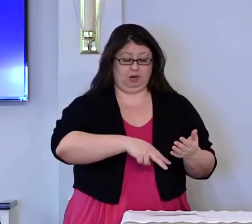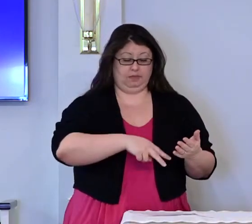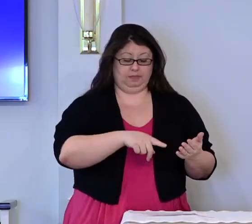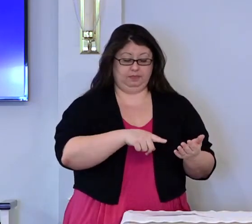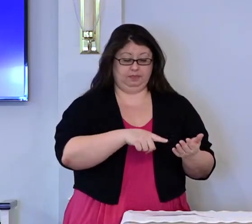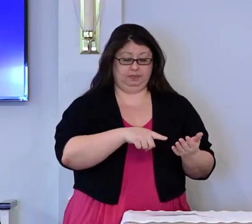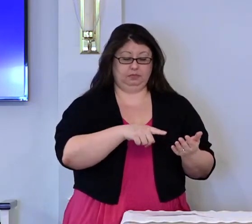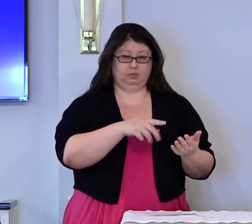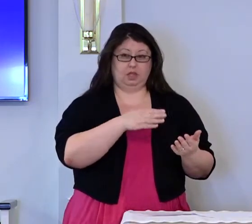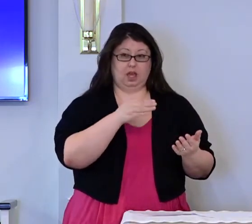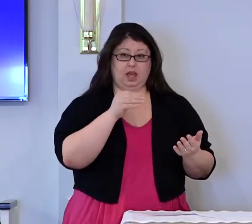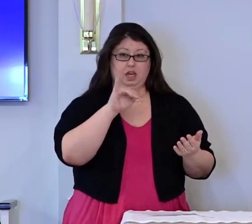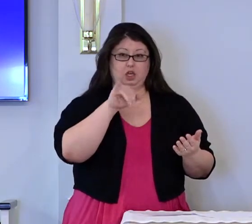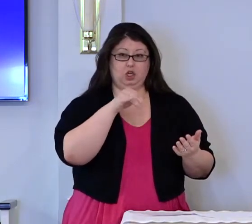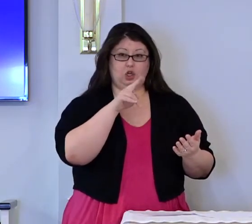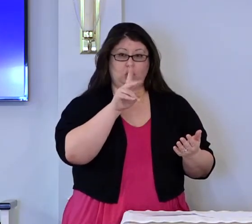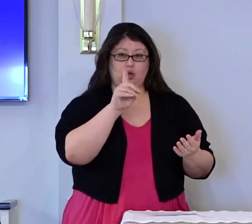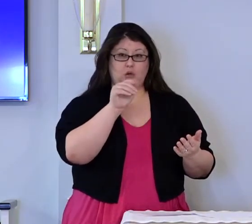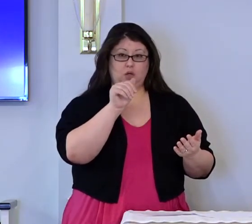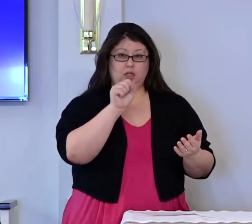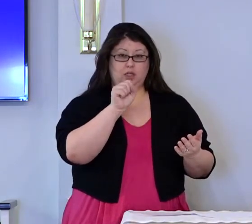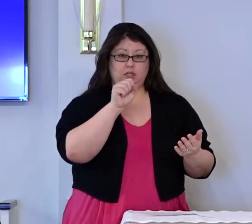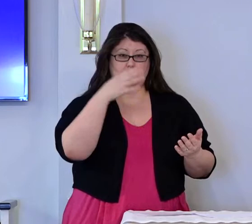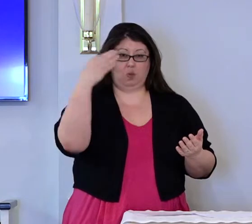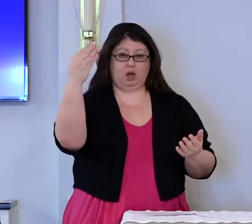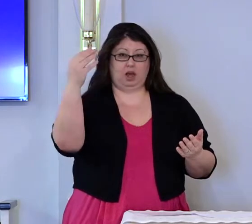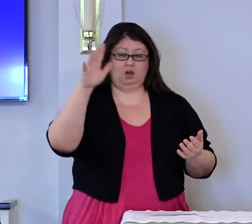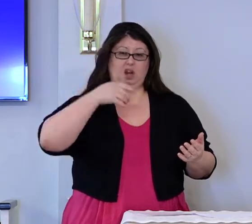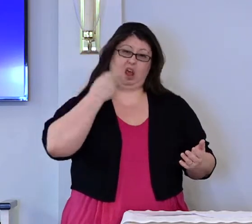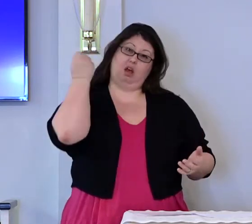and Judas went out and hanged himself.